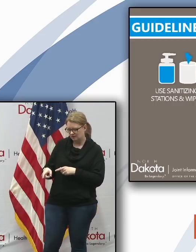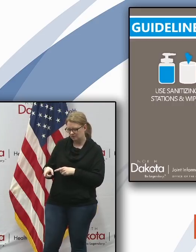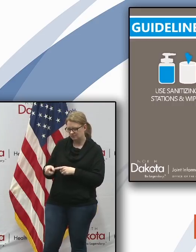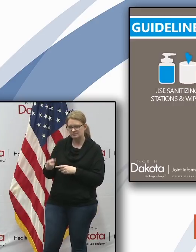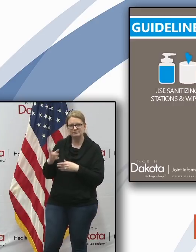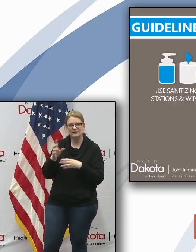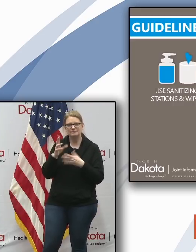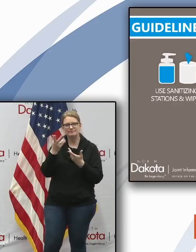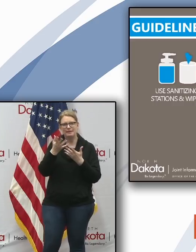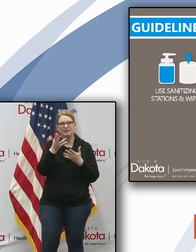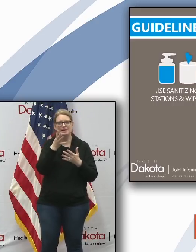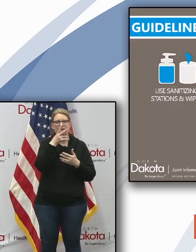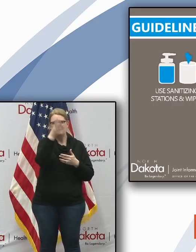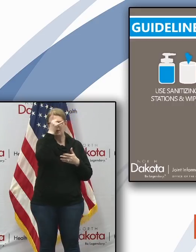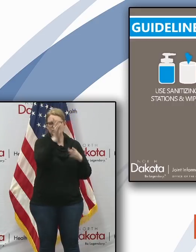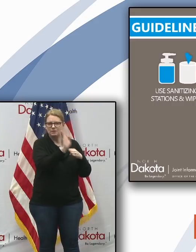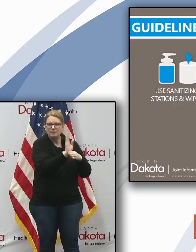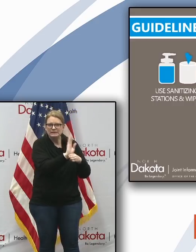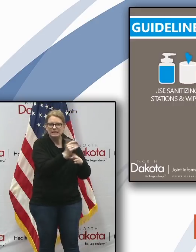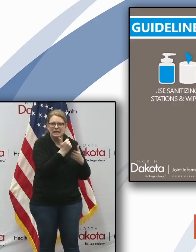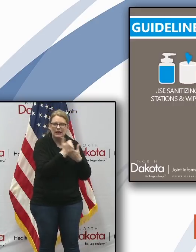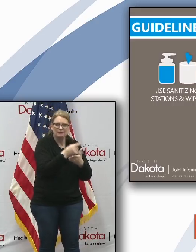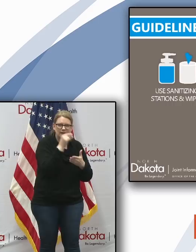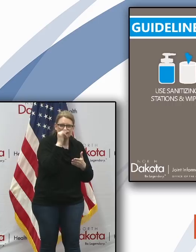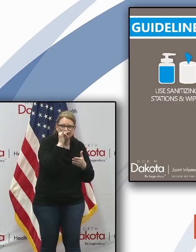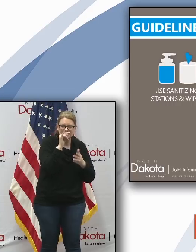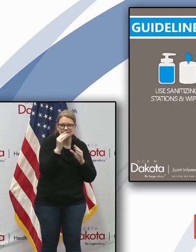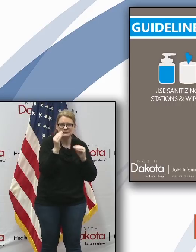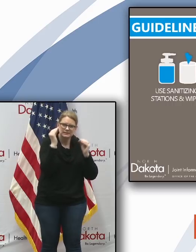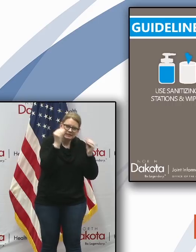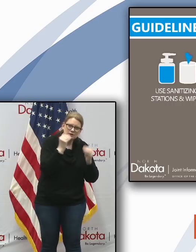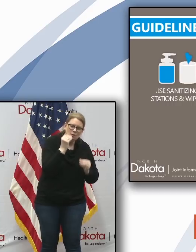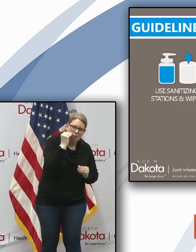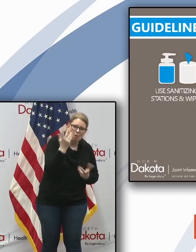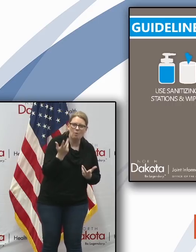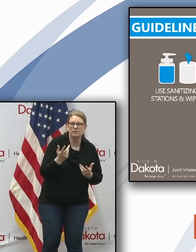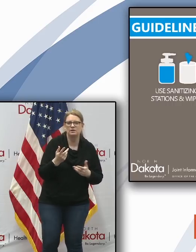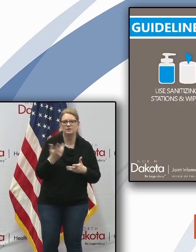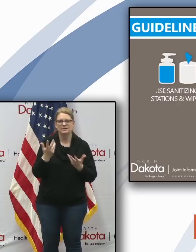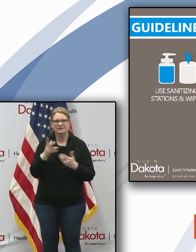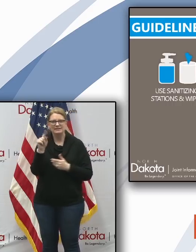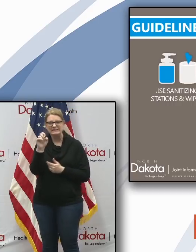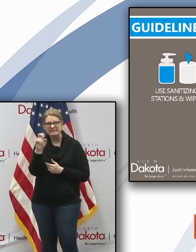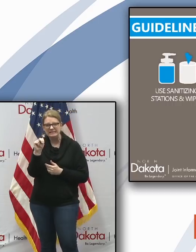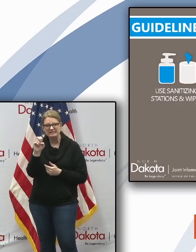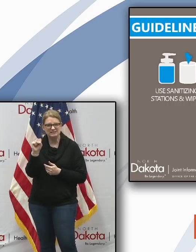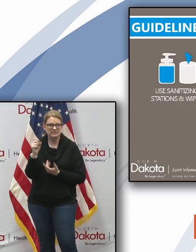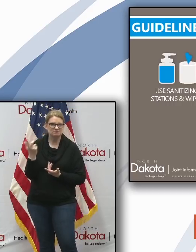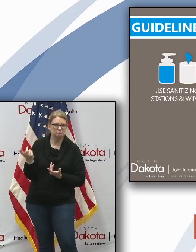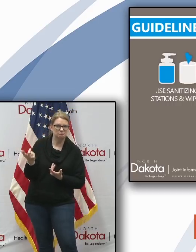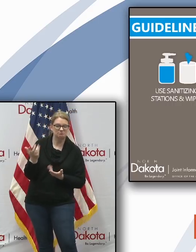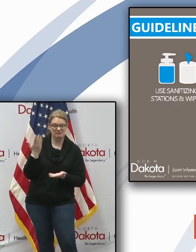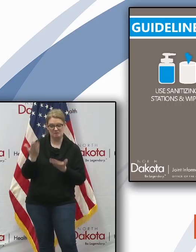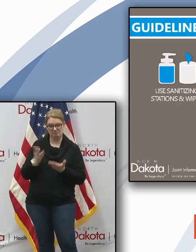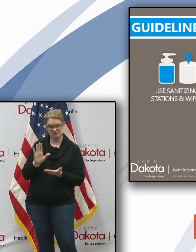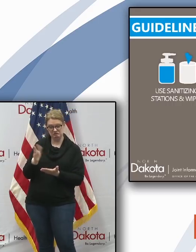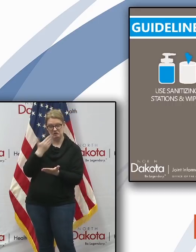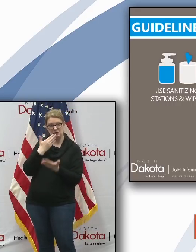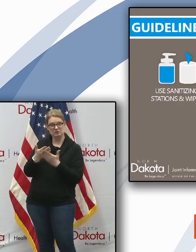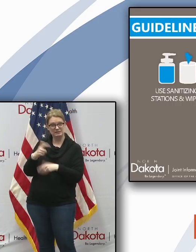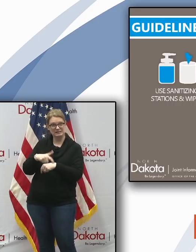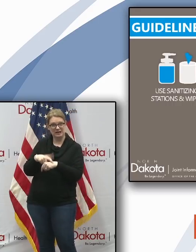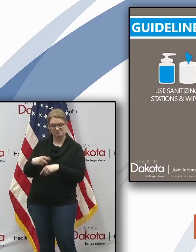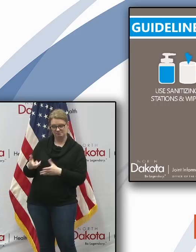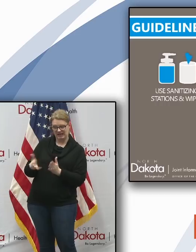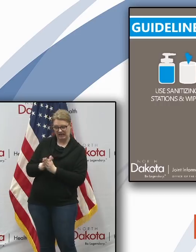are busy parenting and being uh helping their kids teach at home so if you've got uh teenagers uh maybe this is a good time to